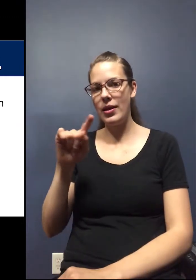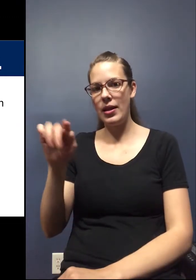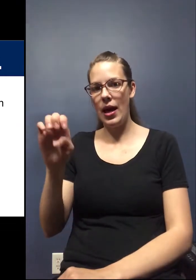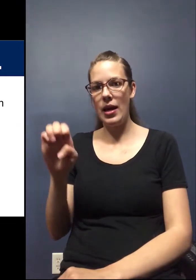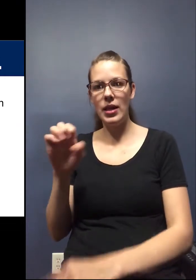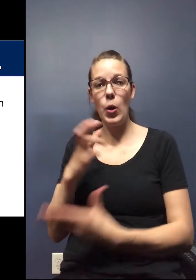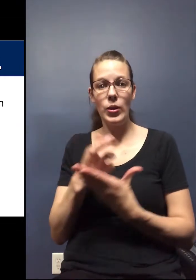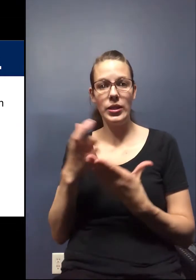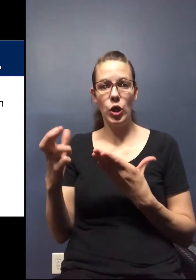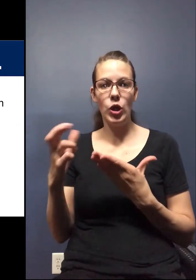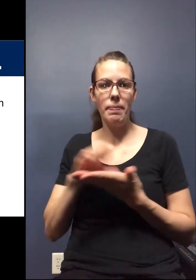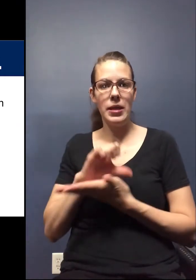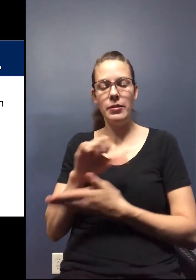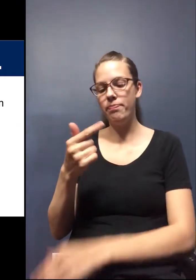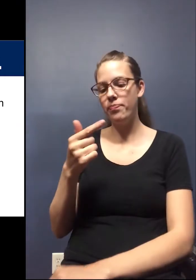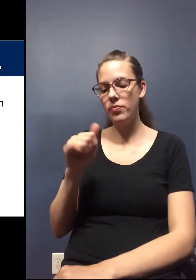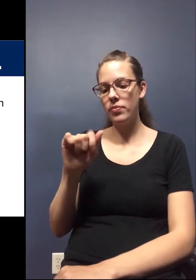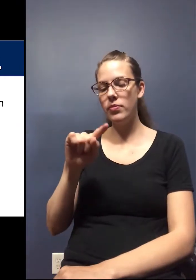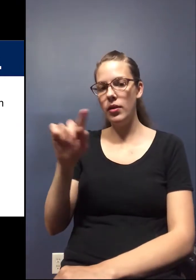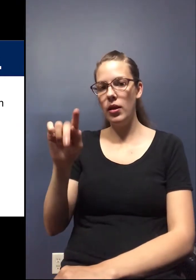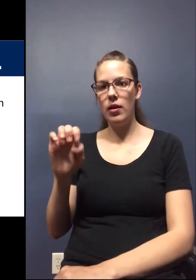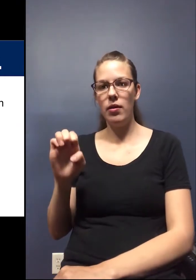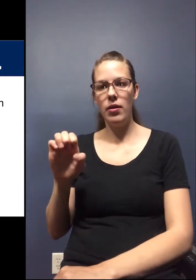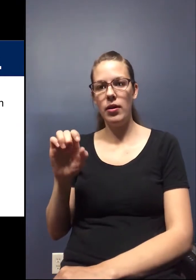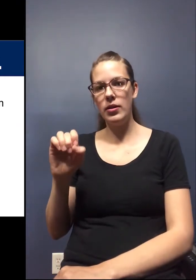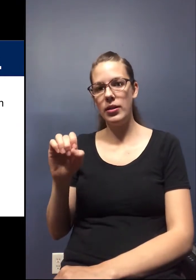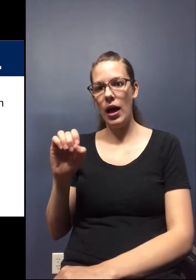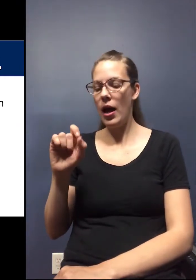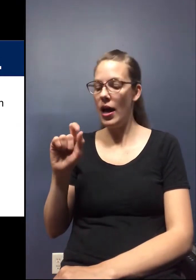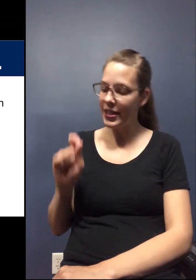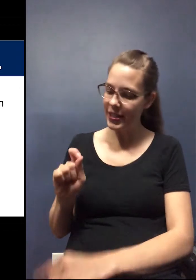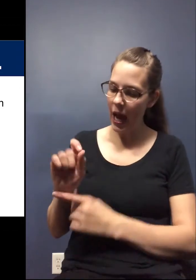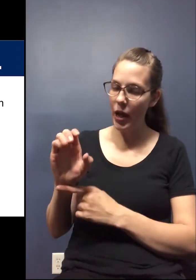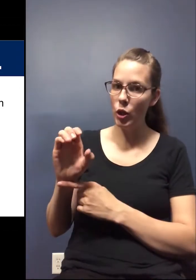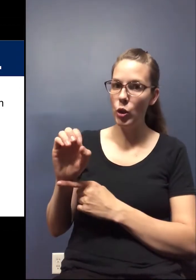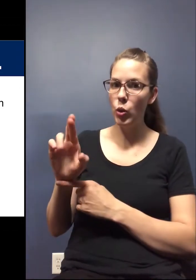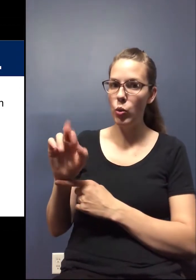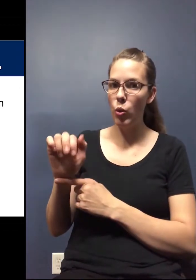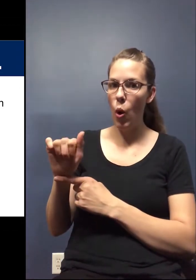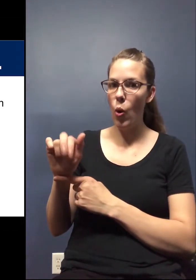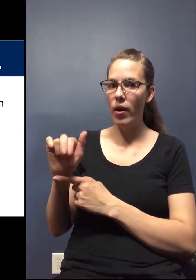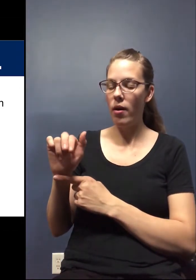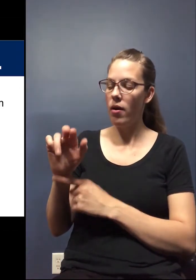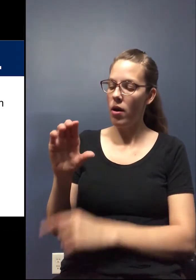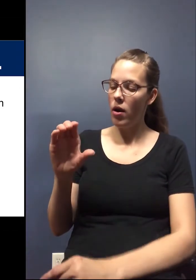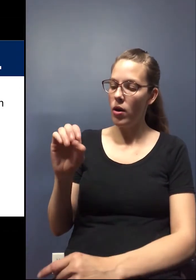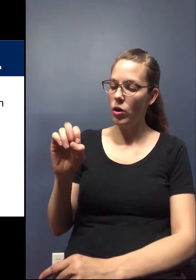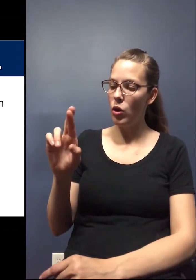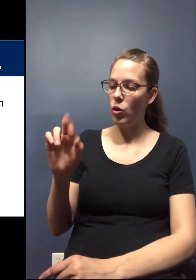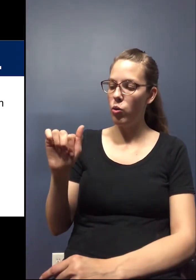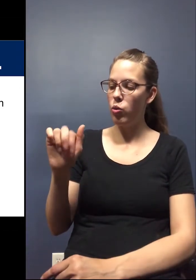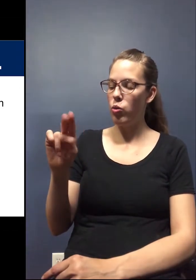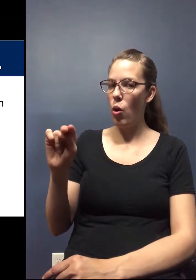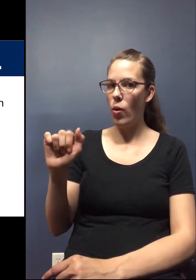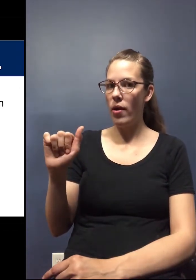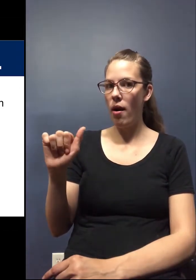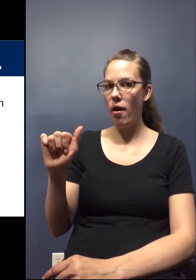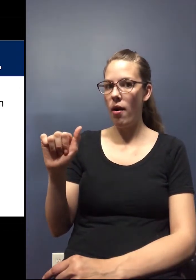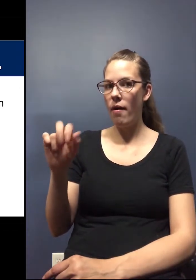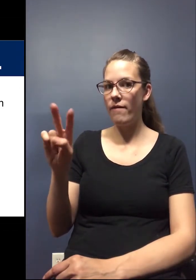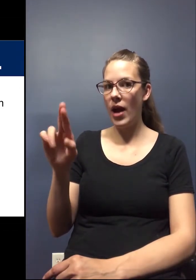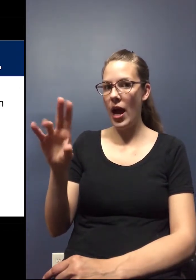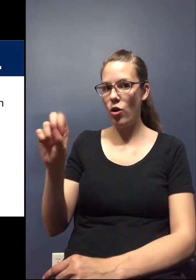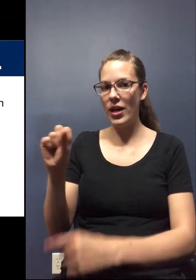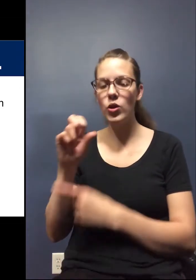just at the Gazette.Coronavirus, or you can find it on the City of Cedar Rapids site in our